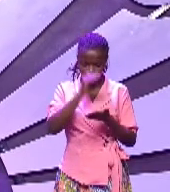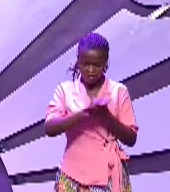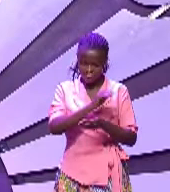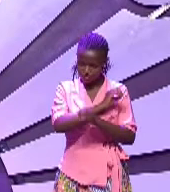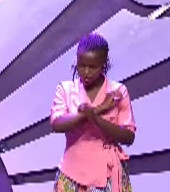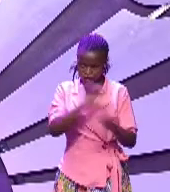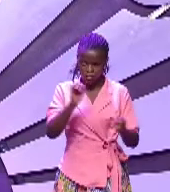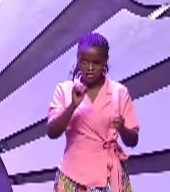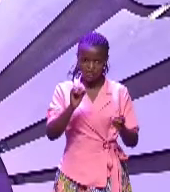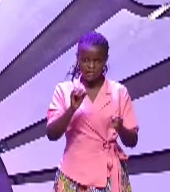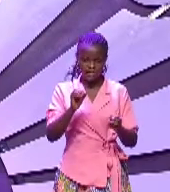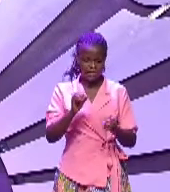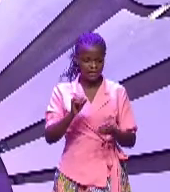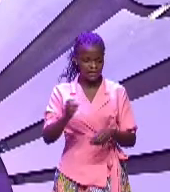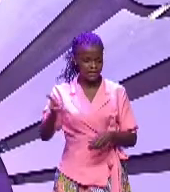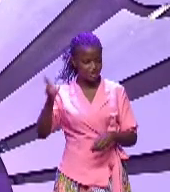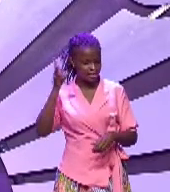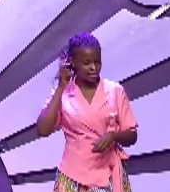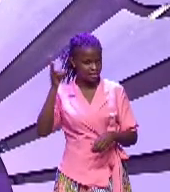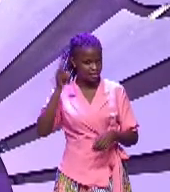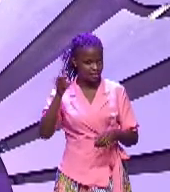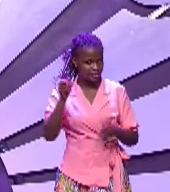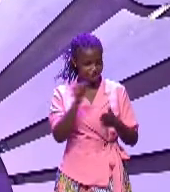underline that phrase if you can in your Bible